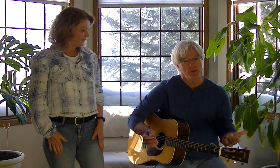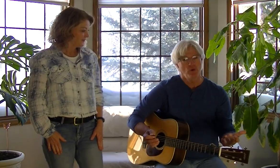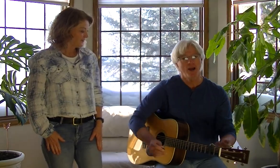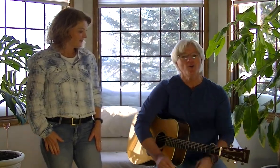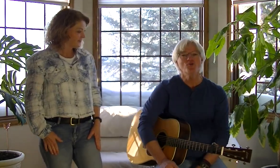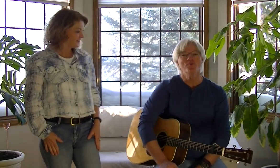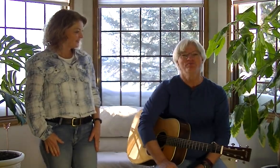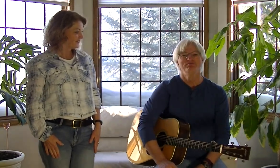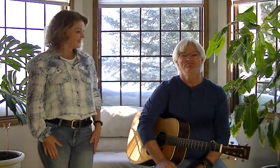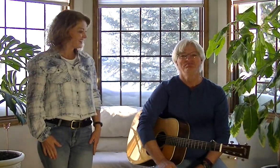Raccoon.